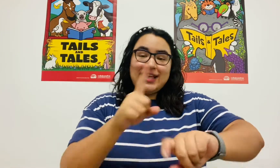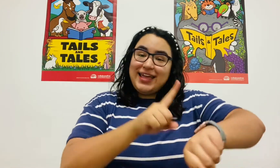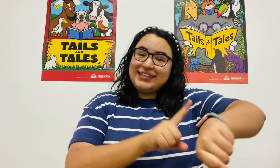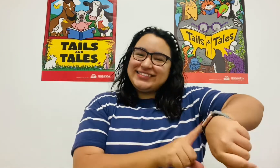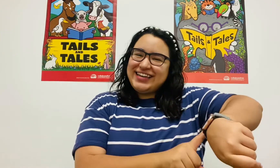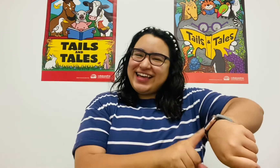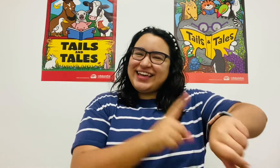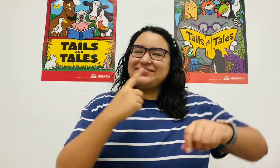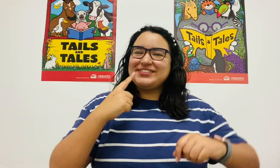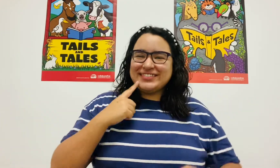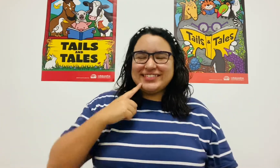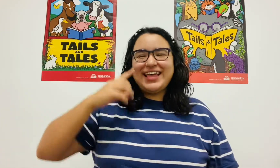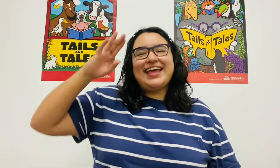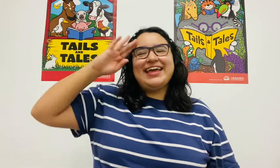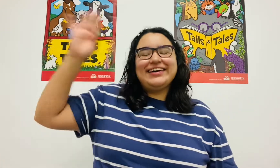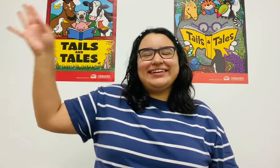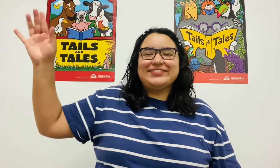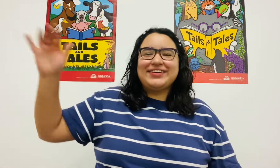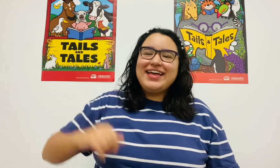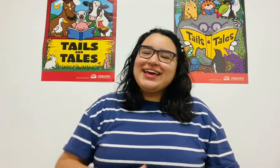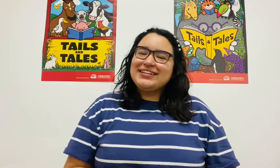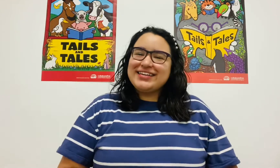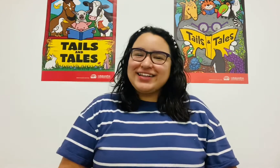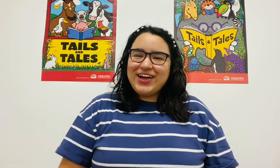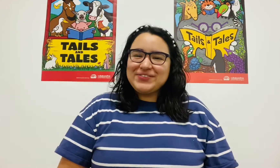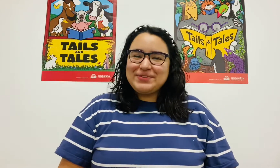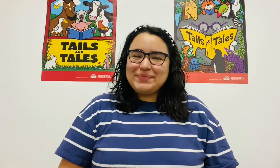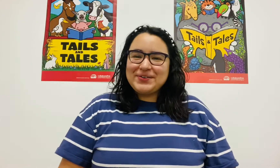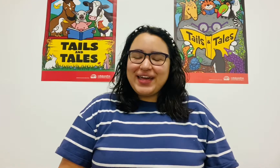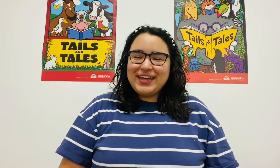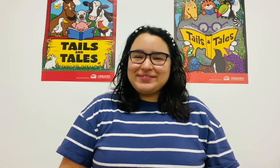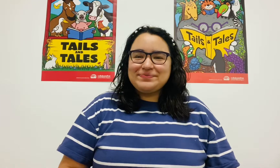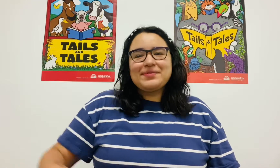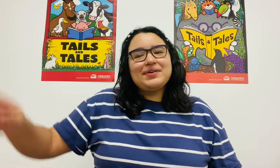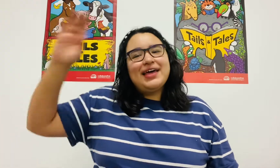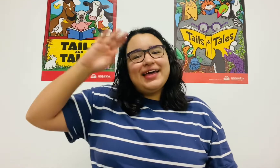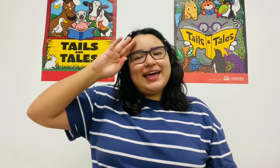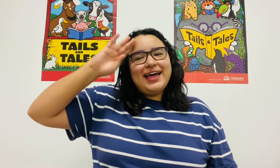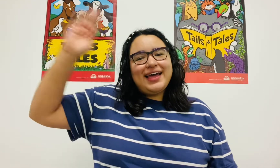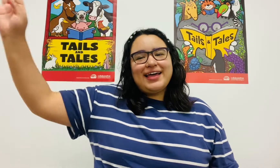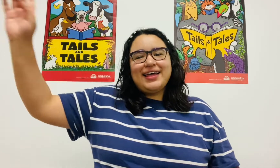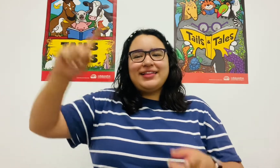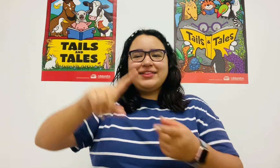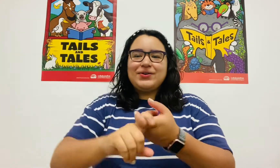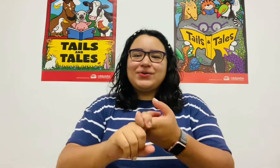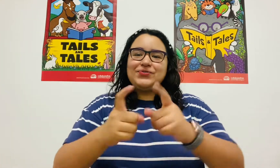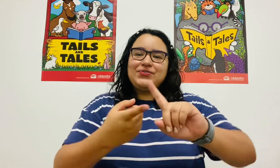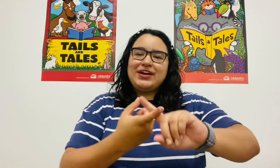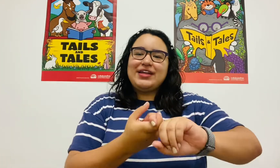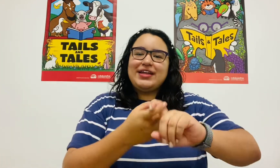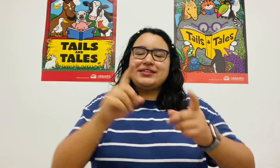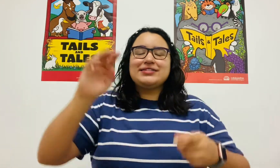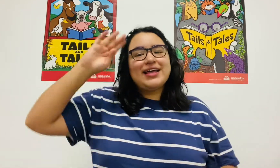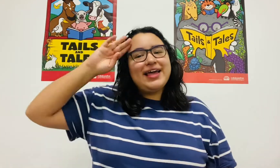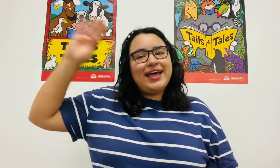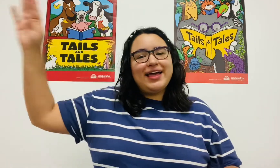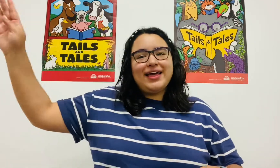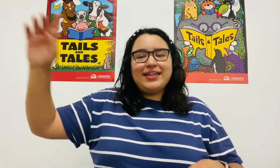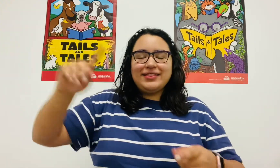it's time to say hello. Sing along with me, okay? Hello friends, hello